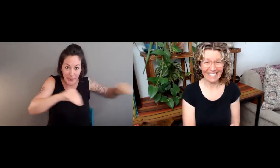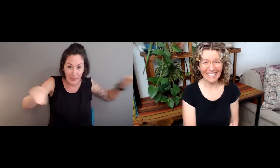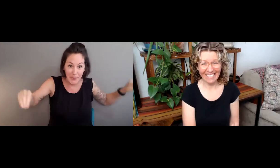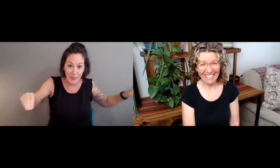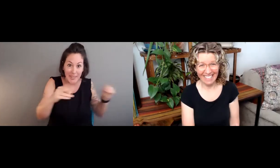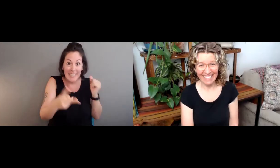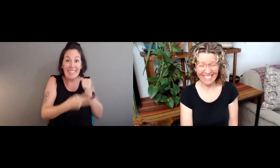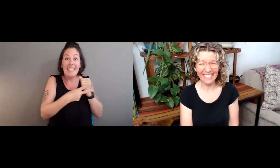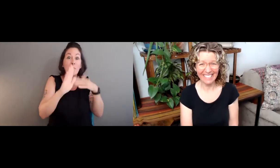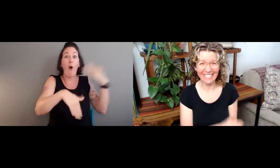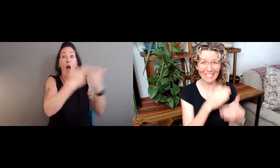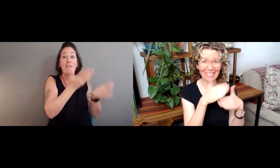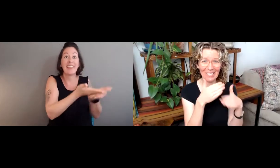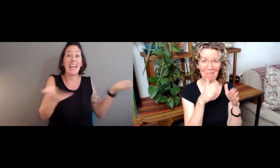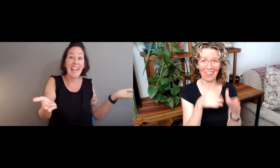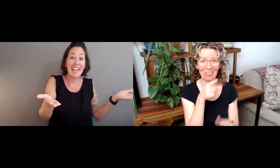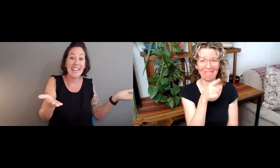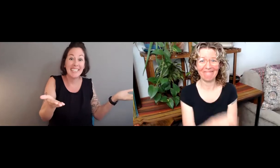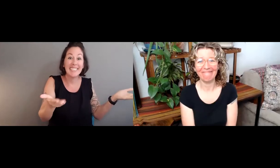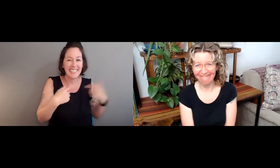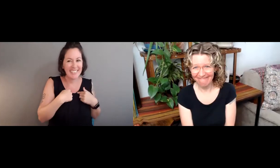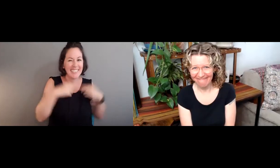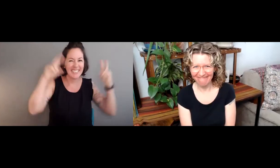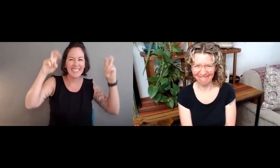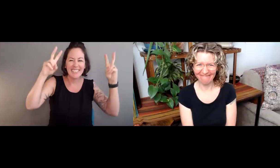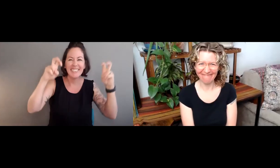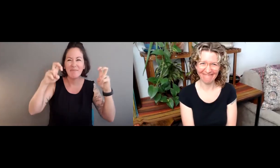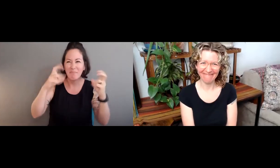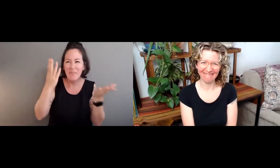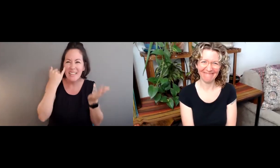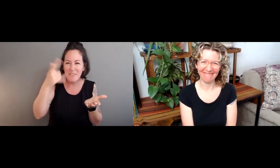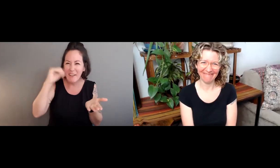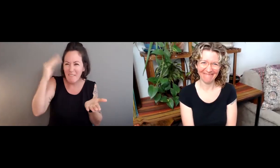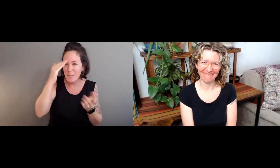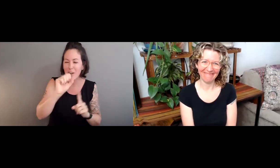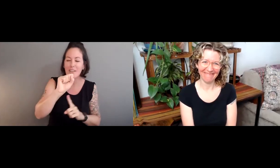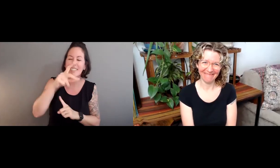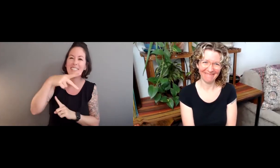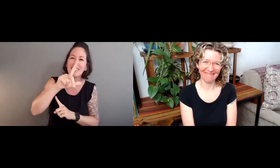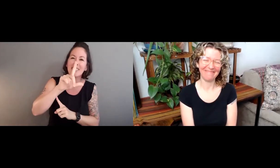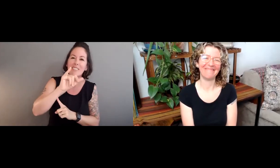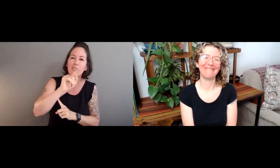And I think of the three of us as, you know, trying to keep everything.